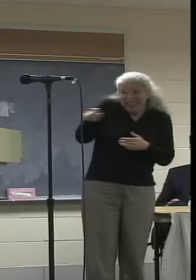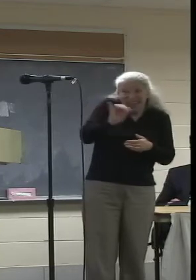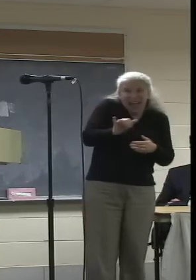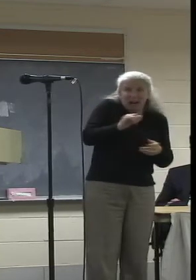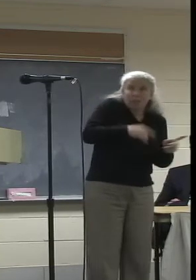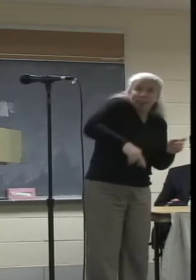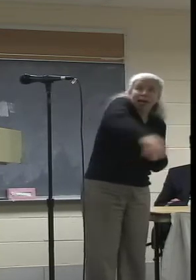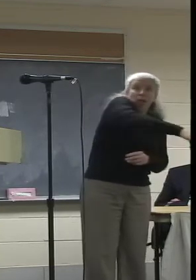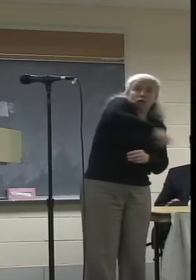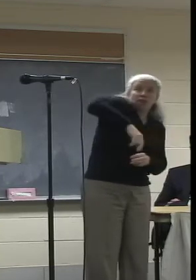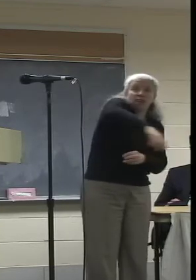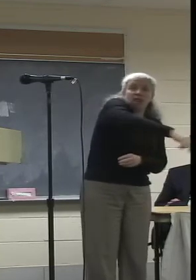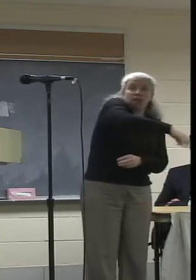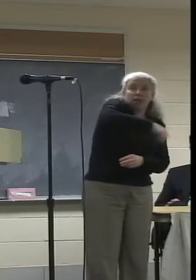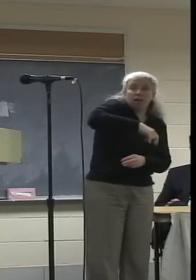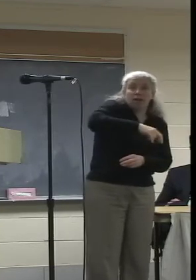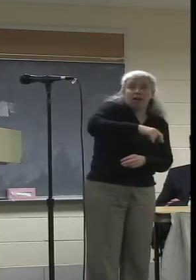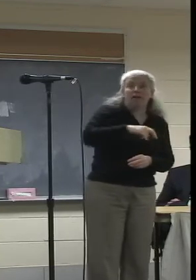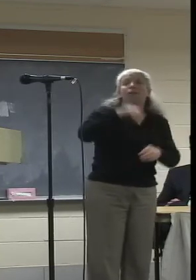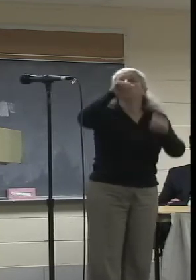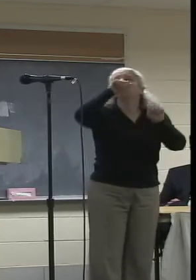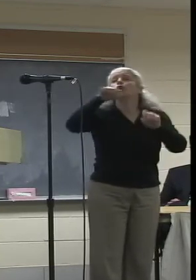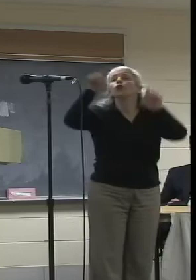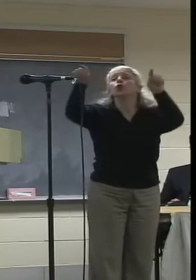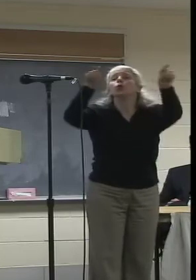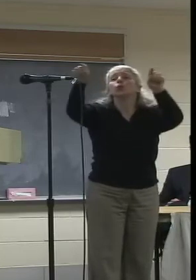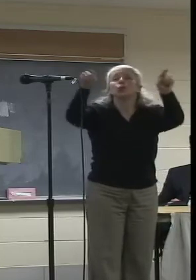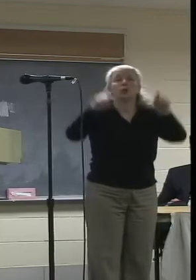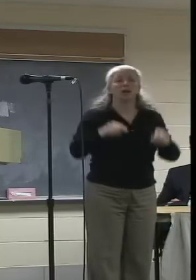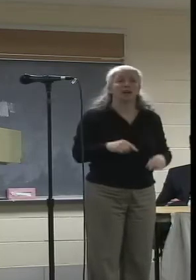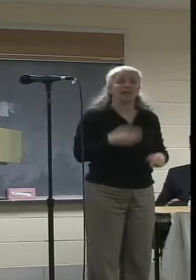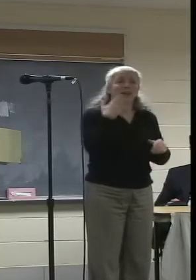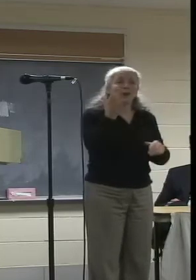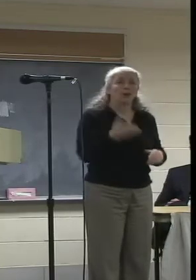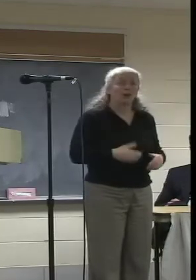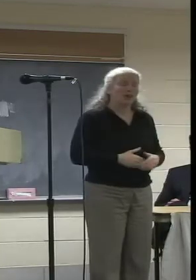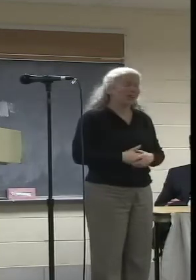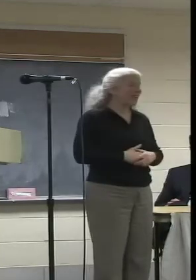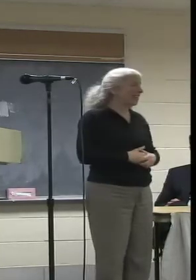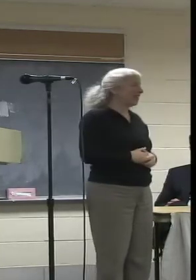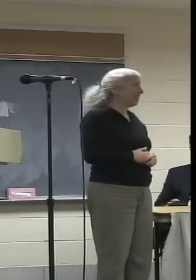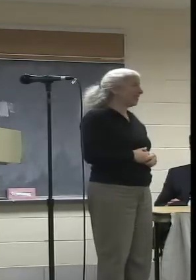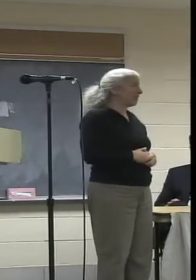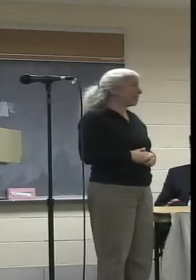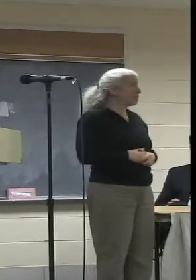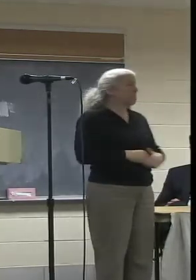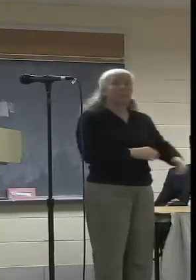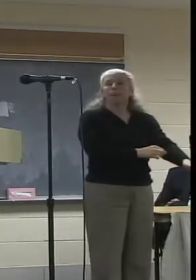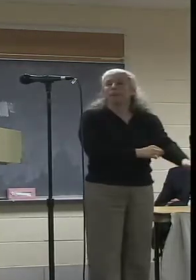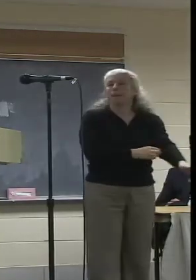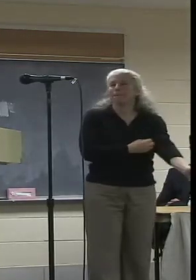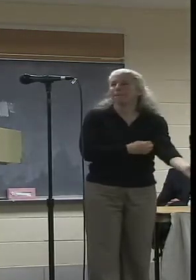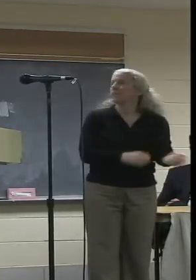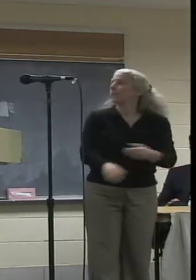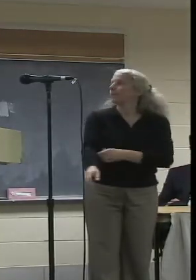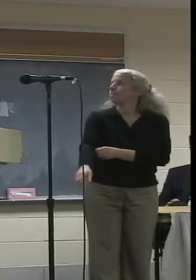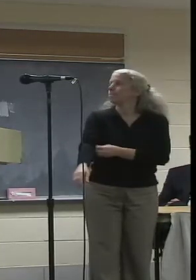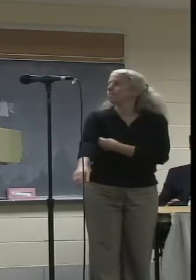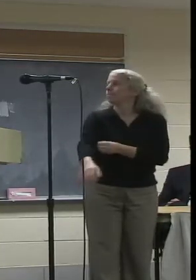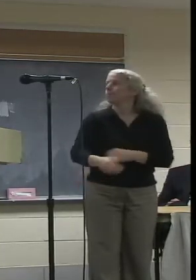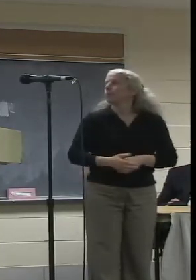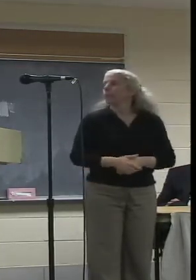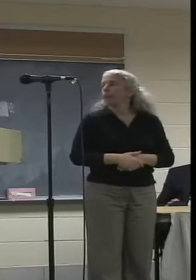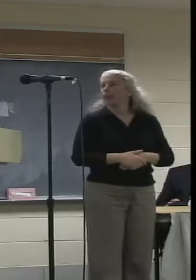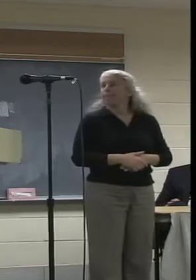I love you guys. Thank you. Thank you. I think next up we have Alex.